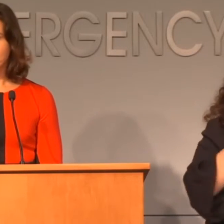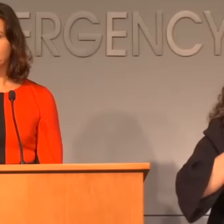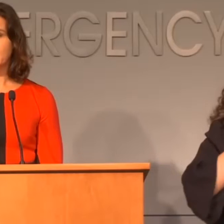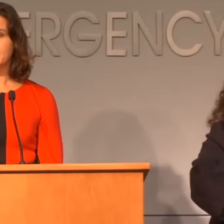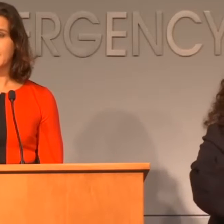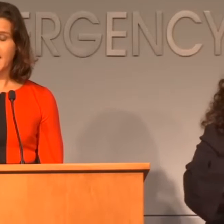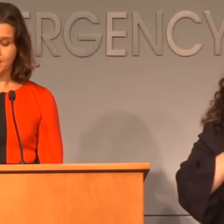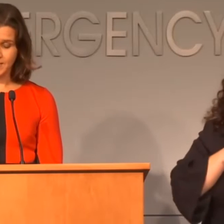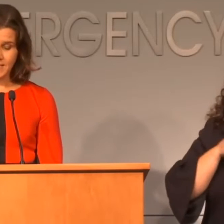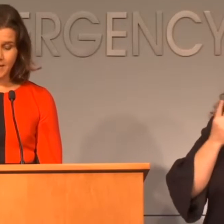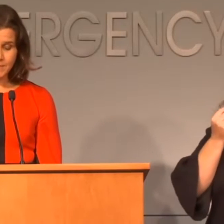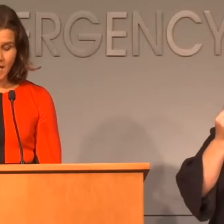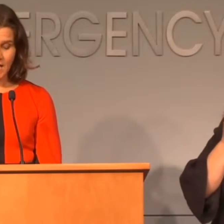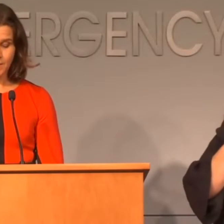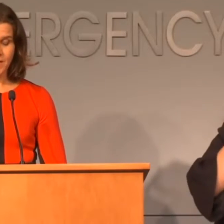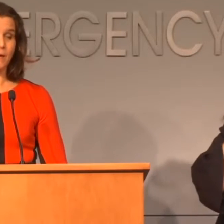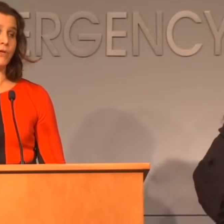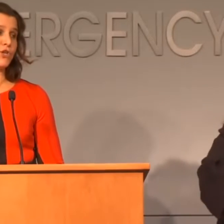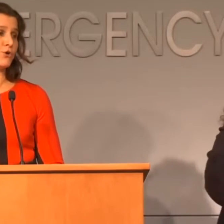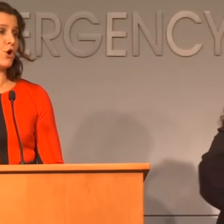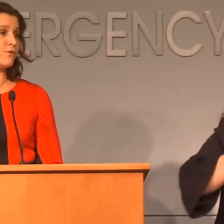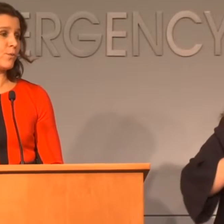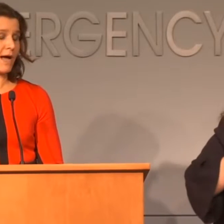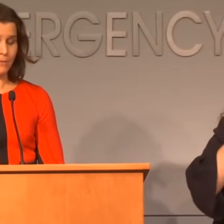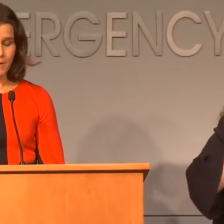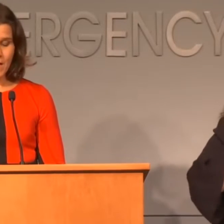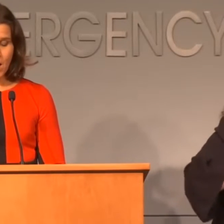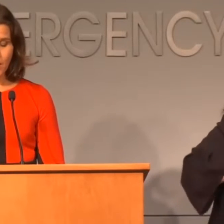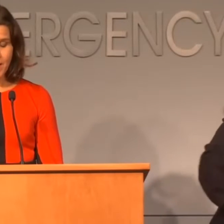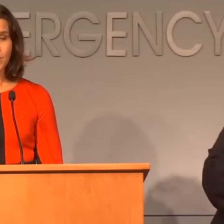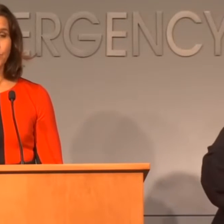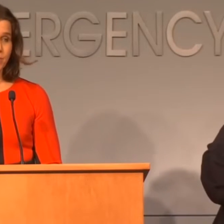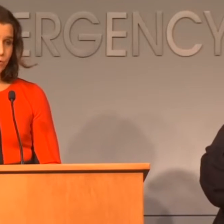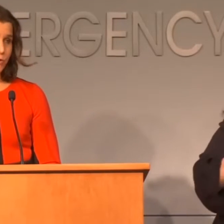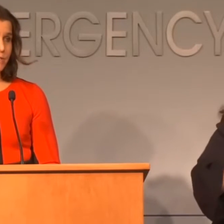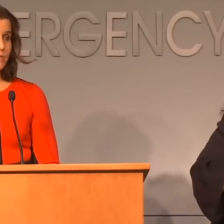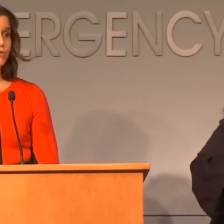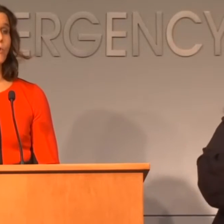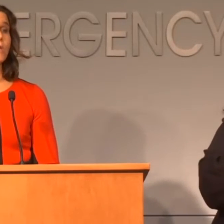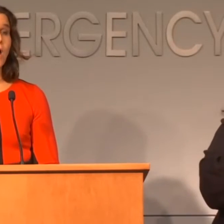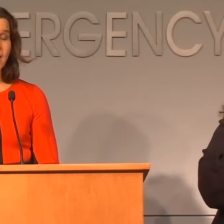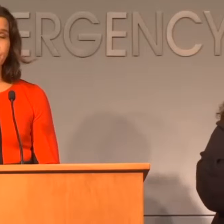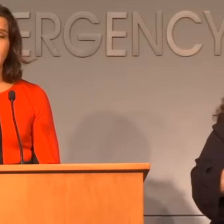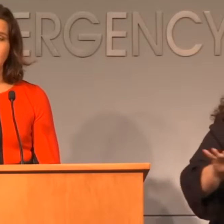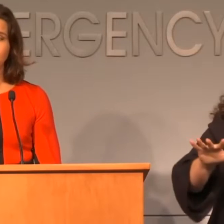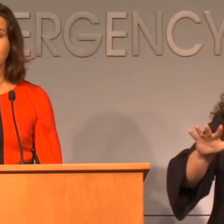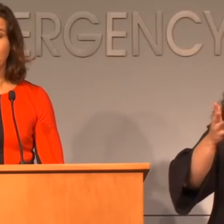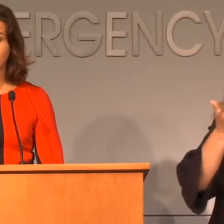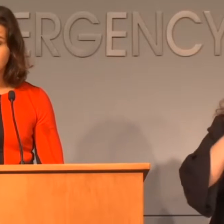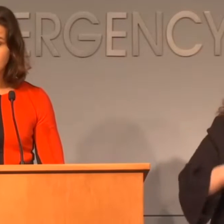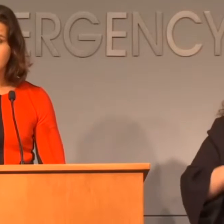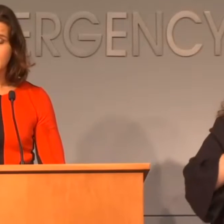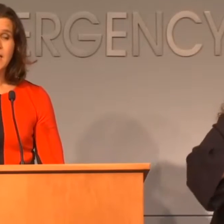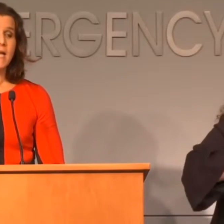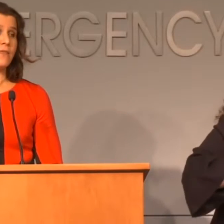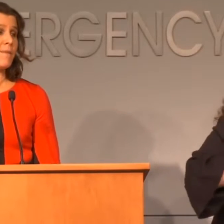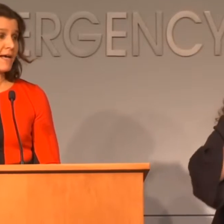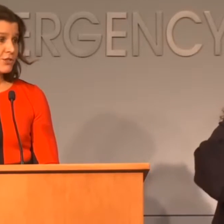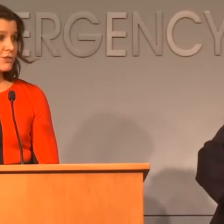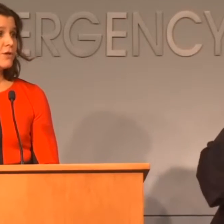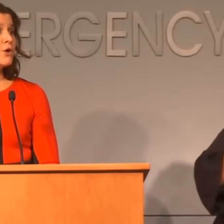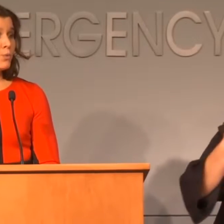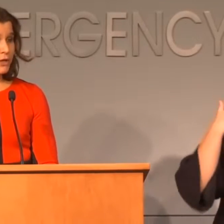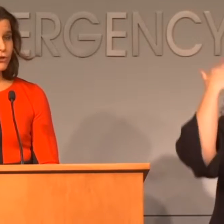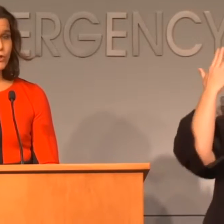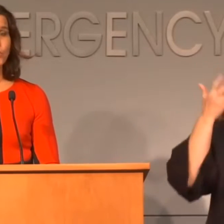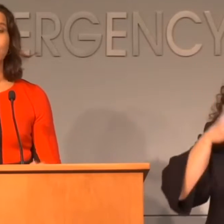fewer people get sick at the same time, and then we don't overwhelm our medical resources. And so a lot of the actions that you have seen in